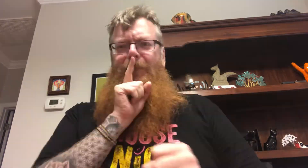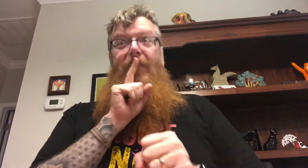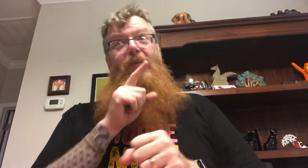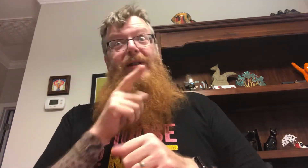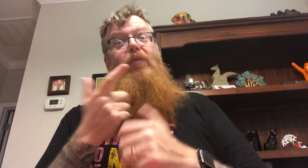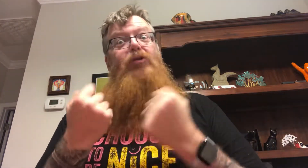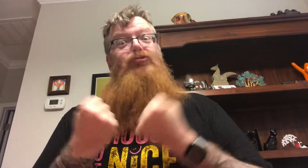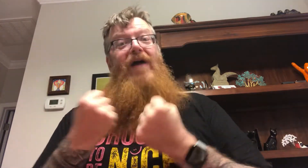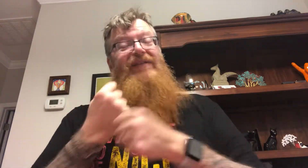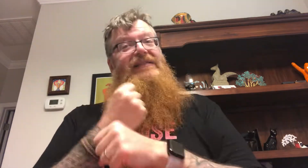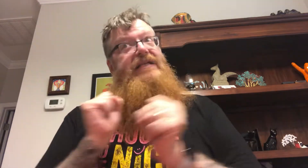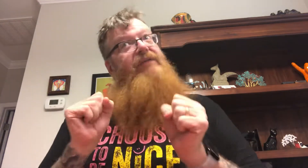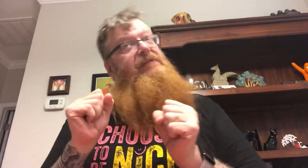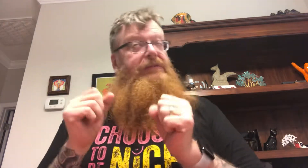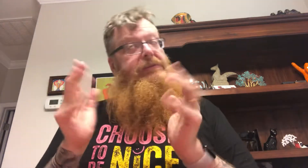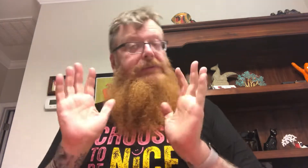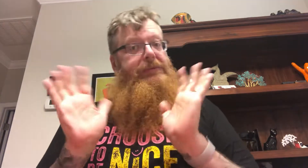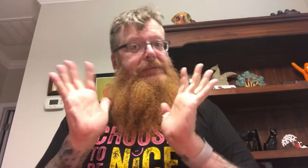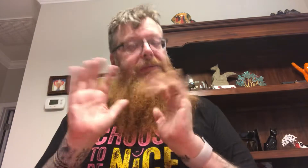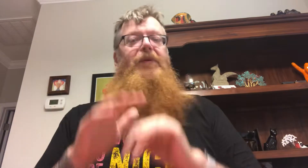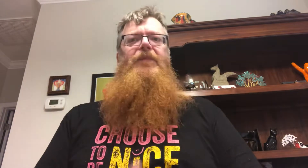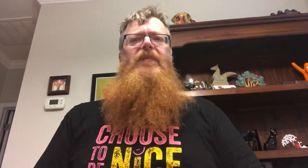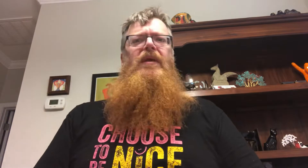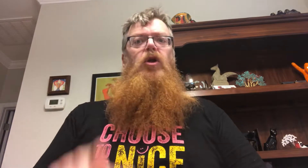I love you, I love you.